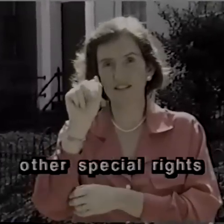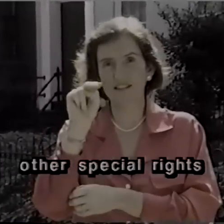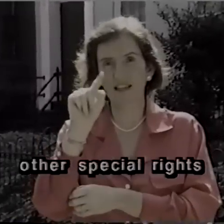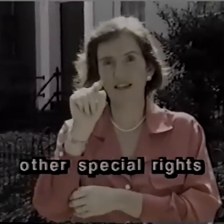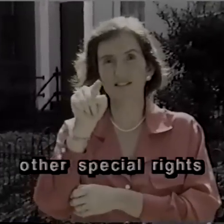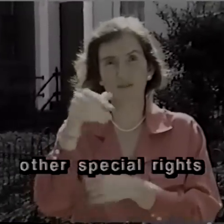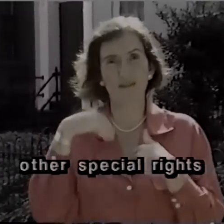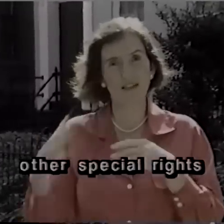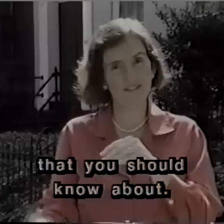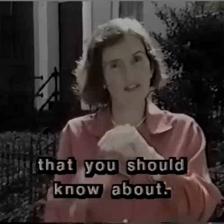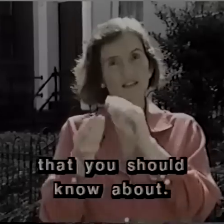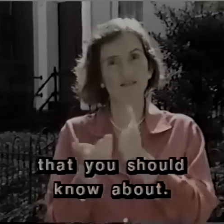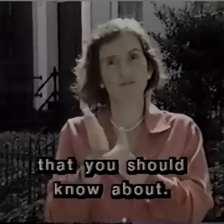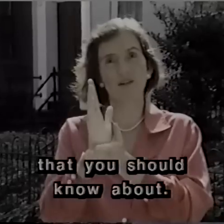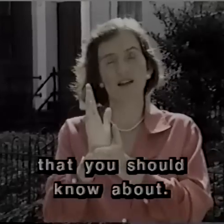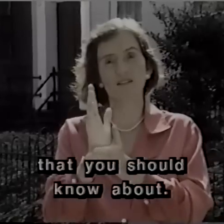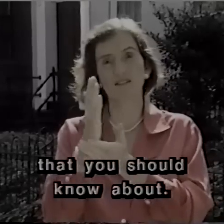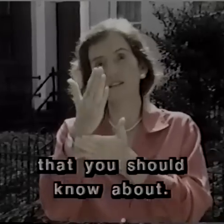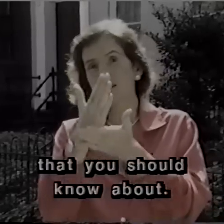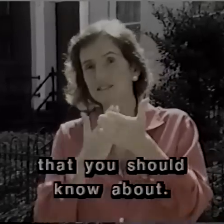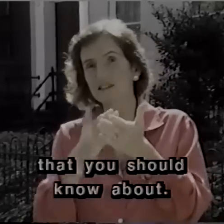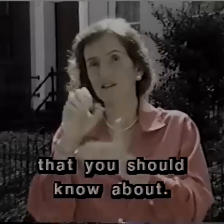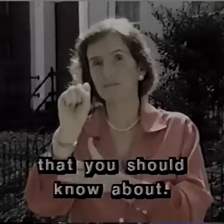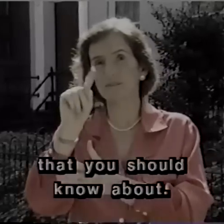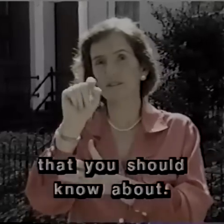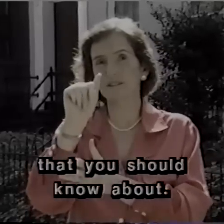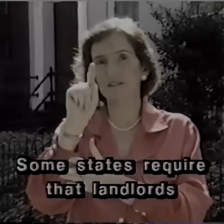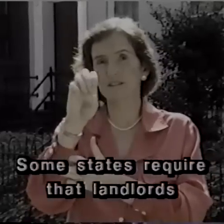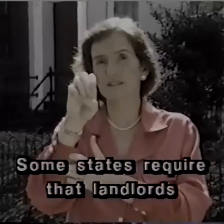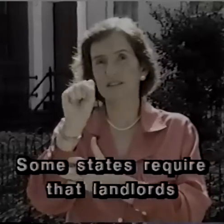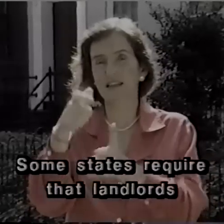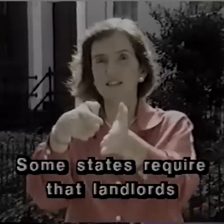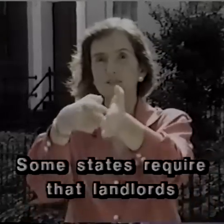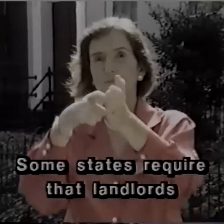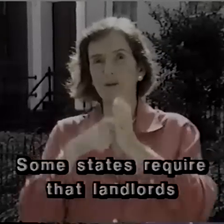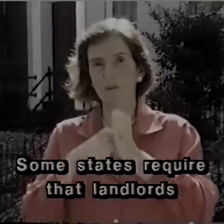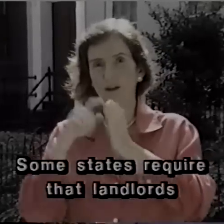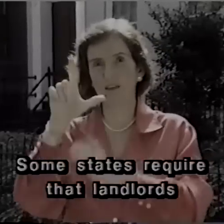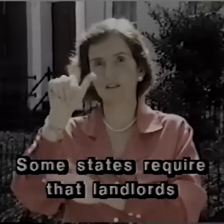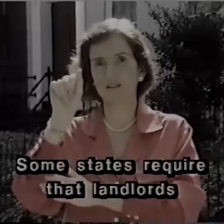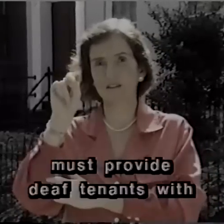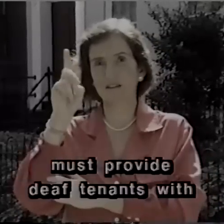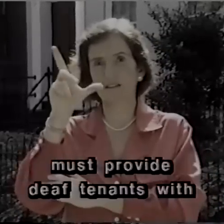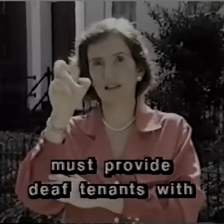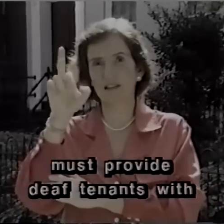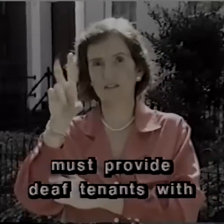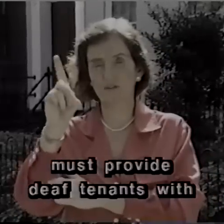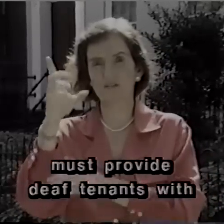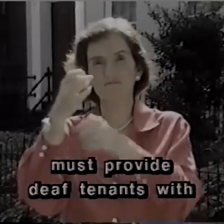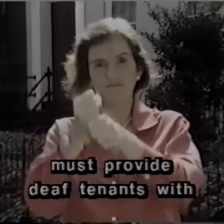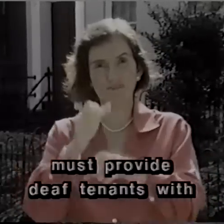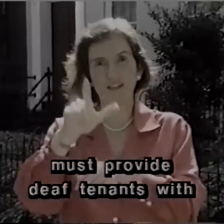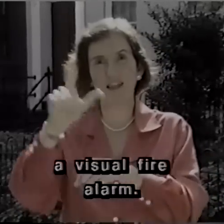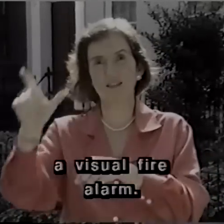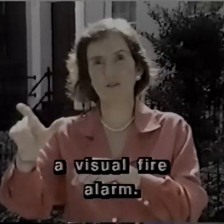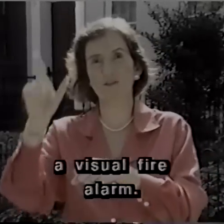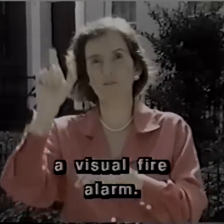special rights that you should know about. Some states require that landlords must provide deaf tenants with a visual fire